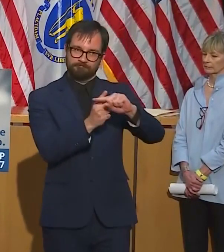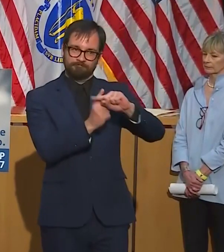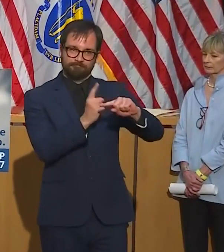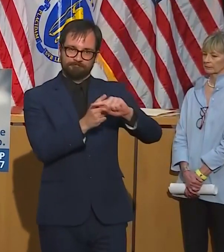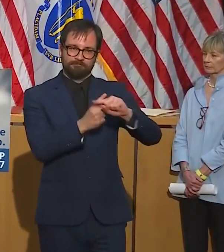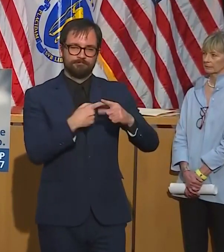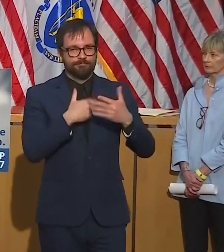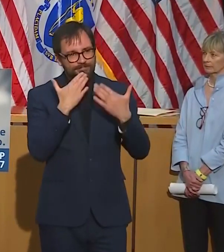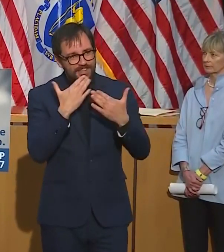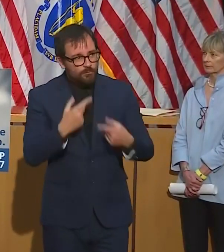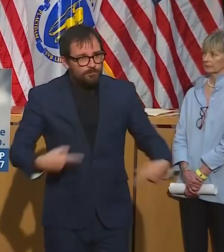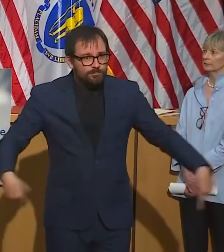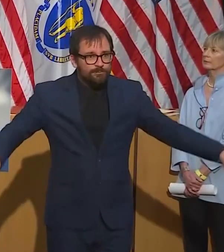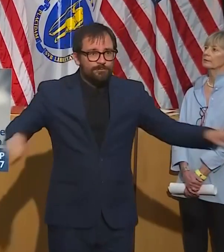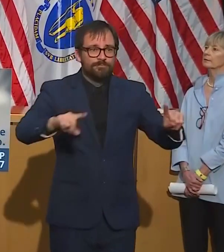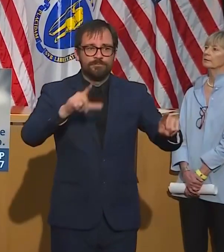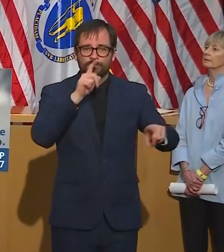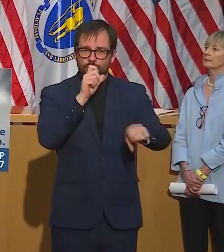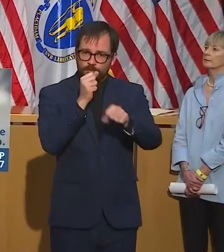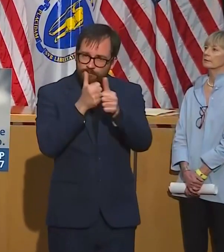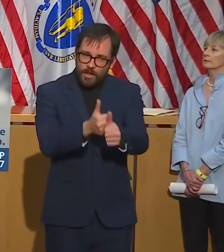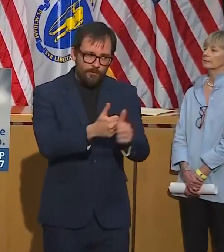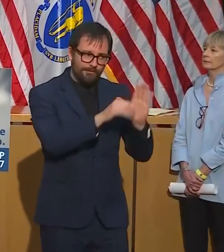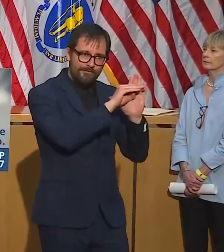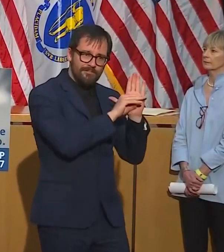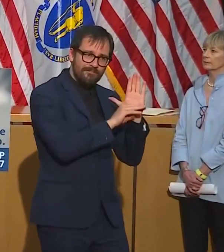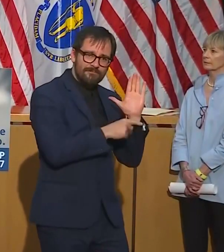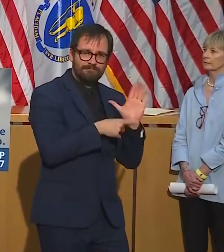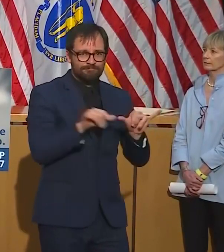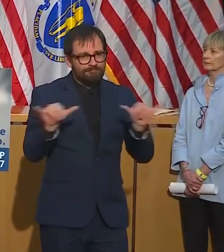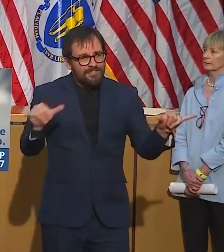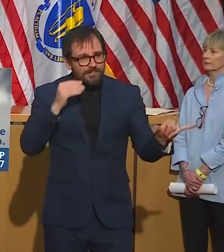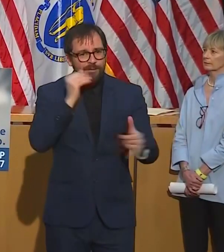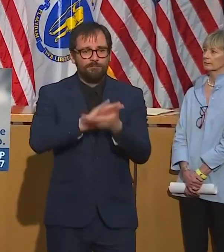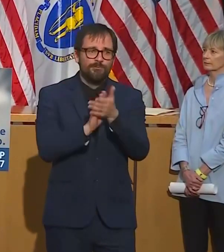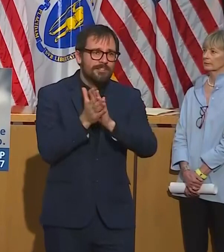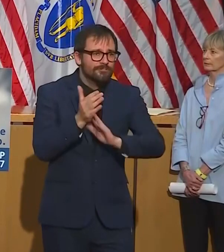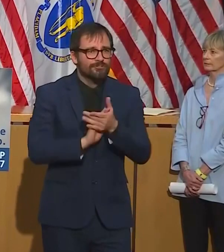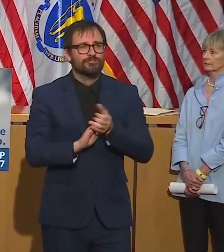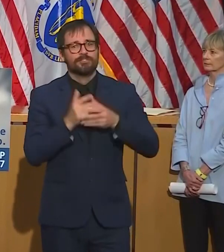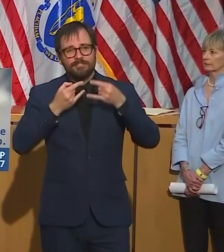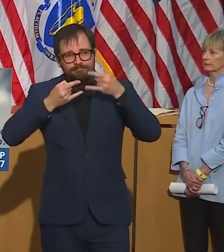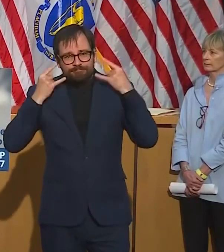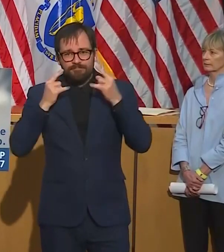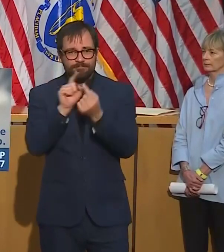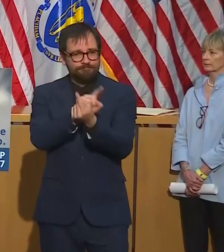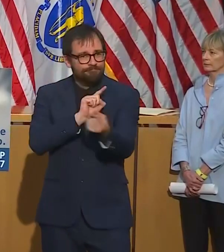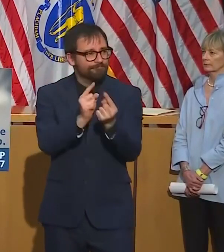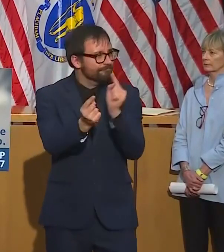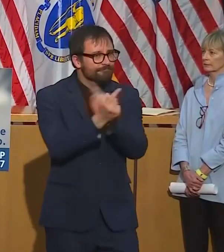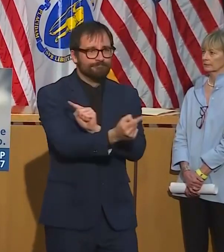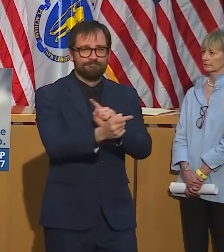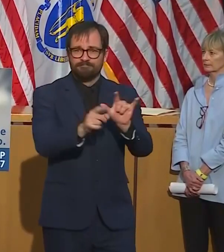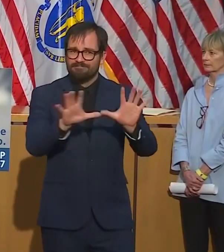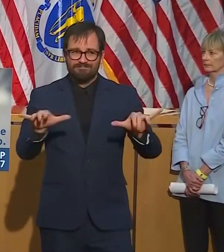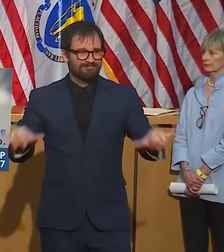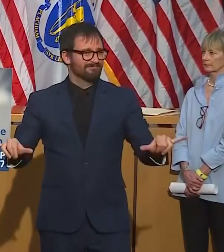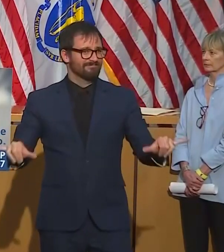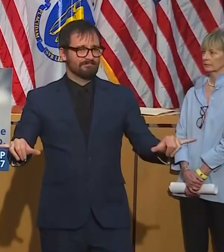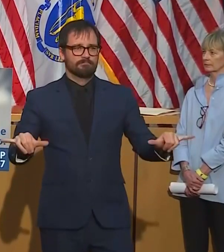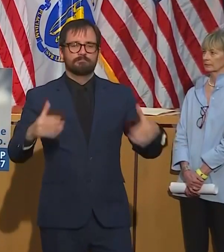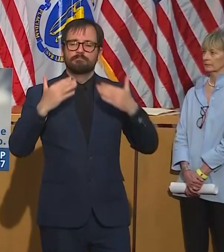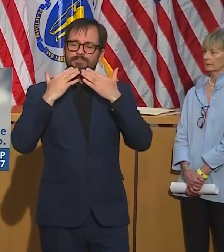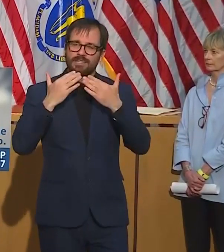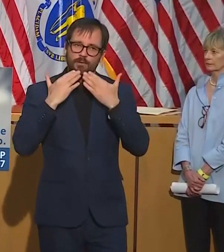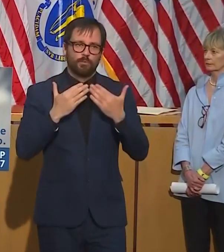and frankly to step up with all of us to make sure that we get through this surge and can start to think about and talk about